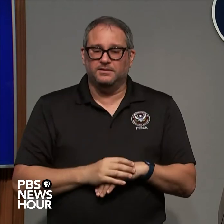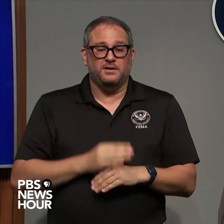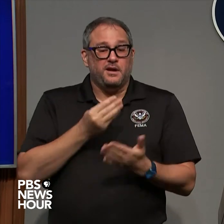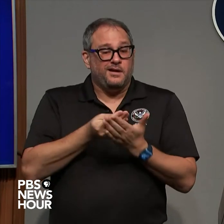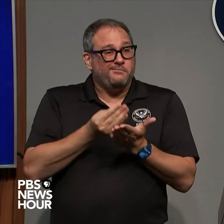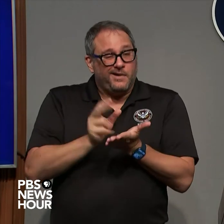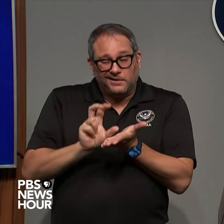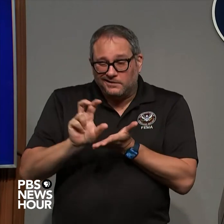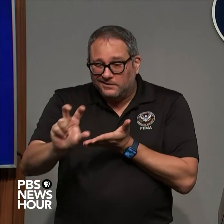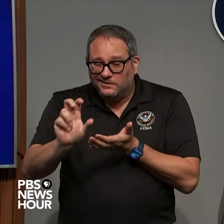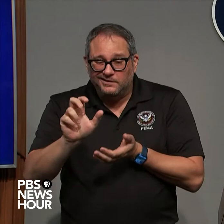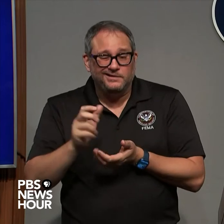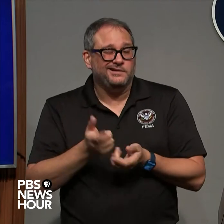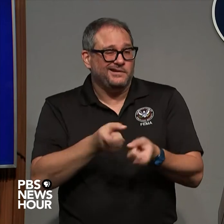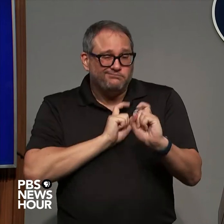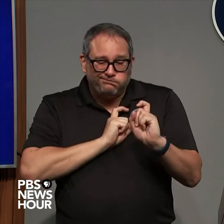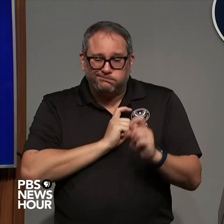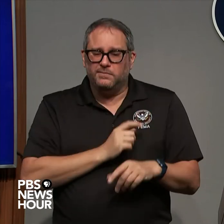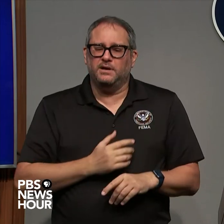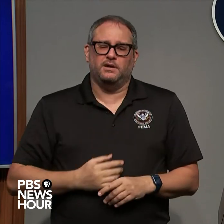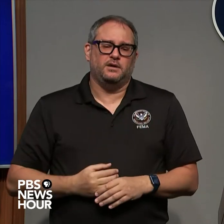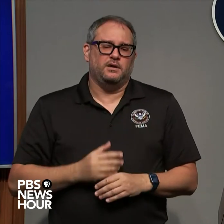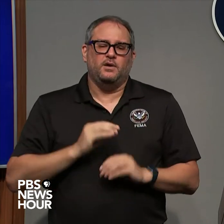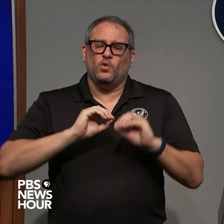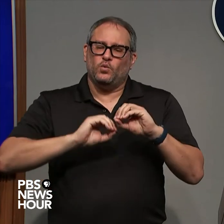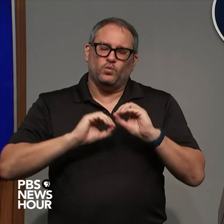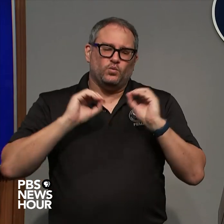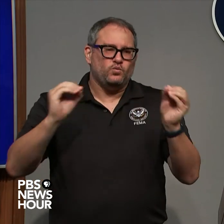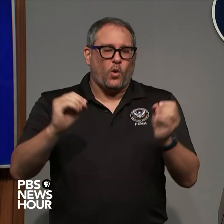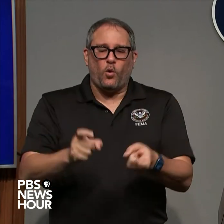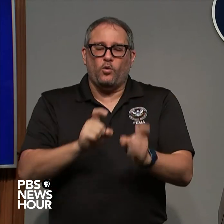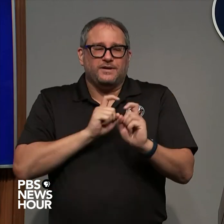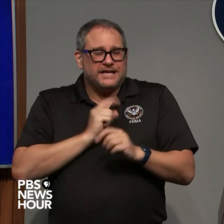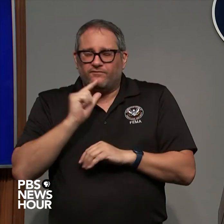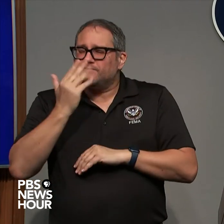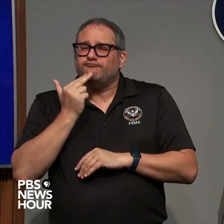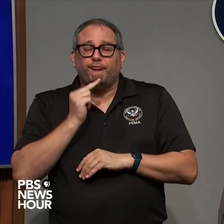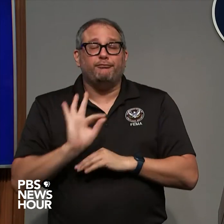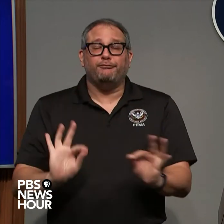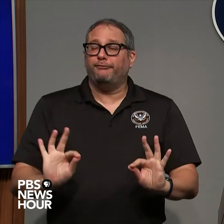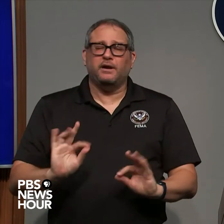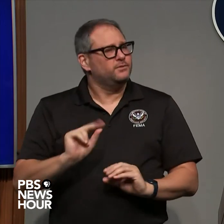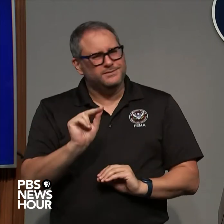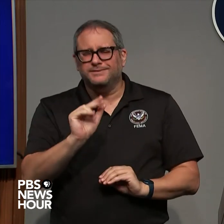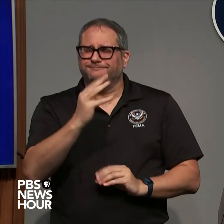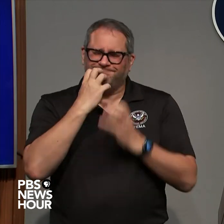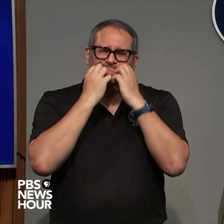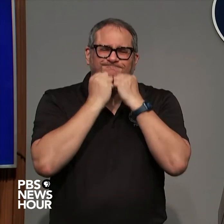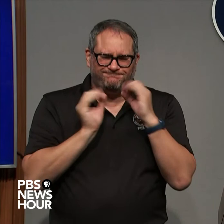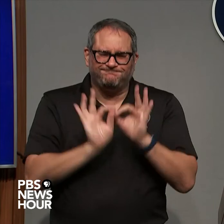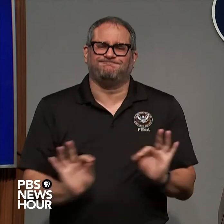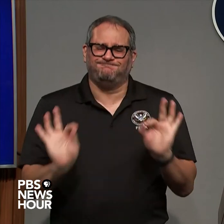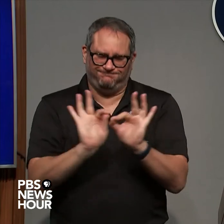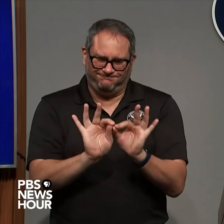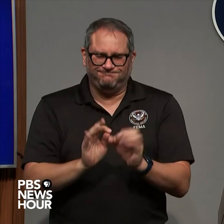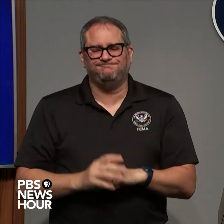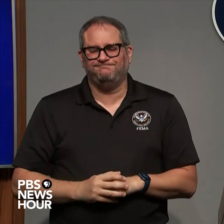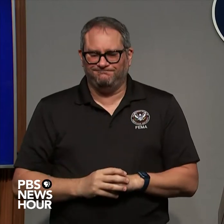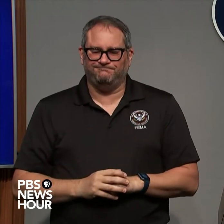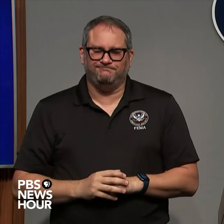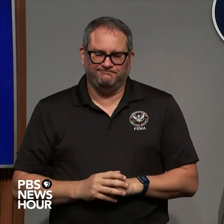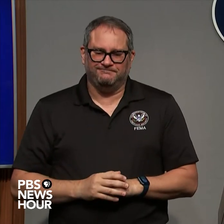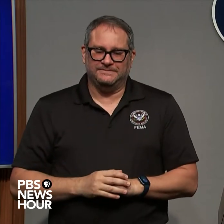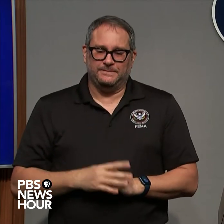.org and no donation is too small they're all deeply appreciated and everything that the Red Cross does